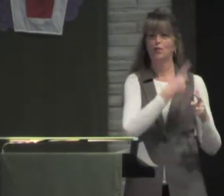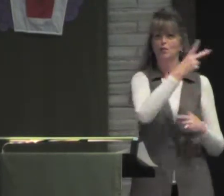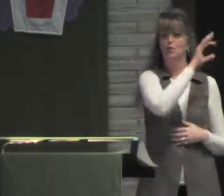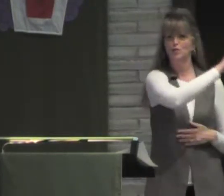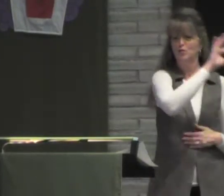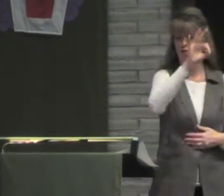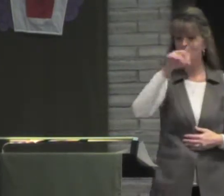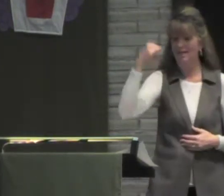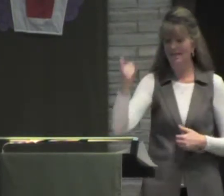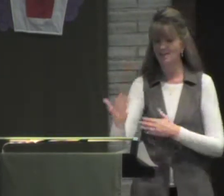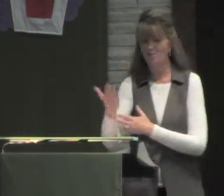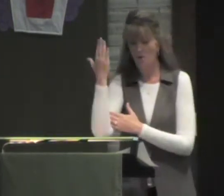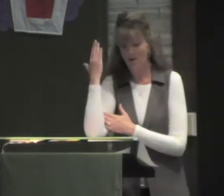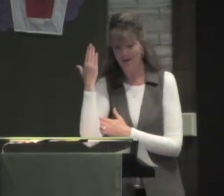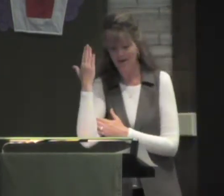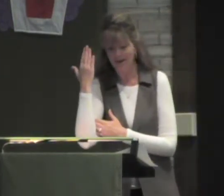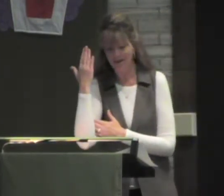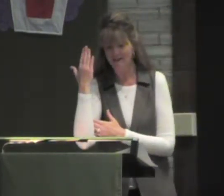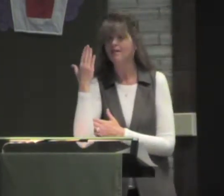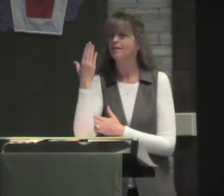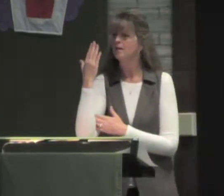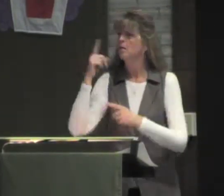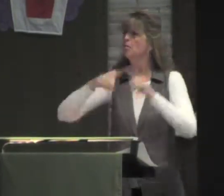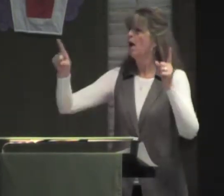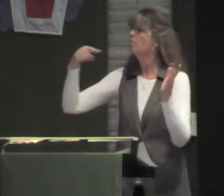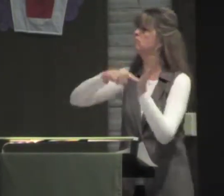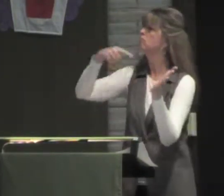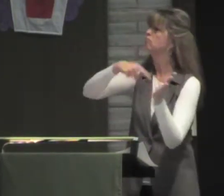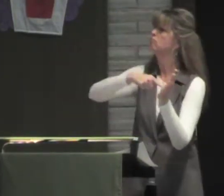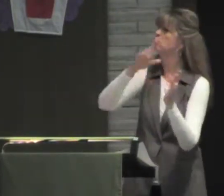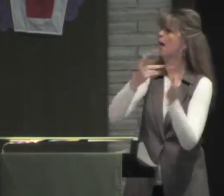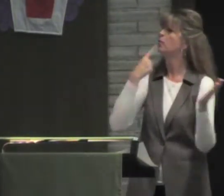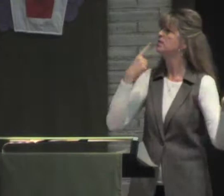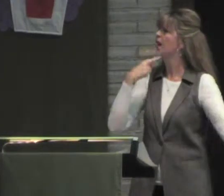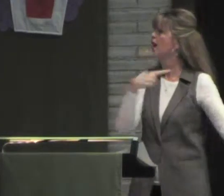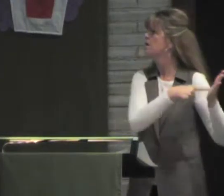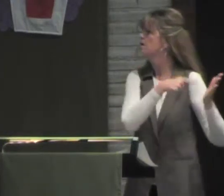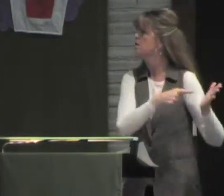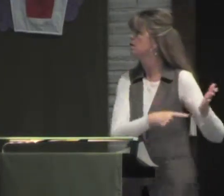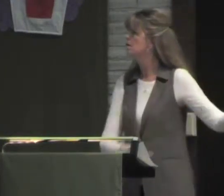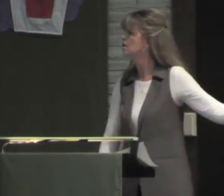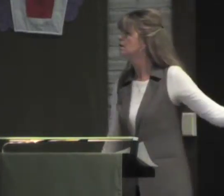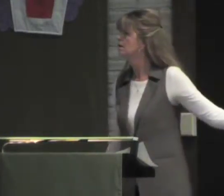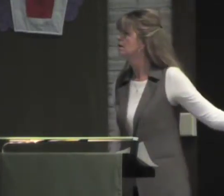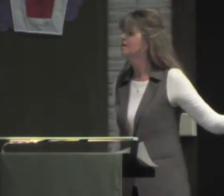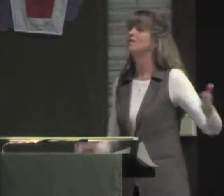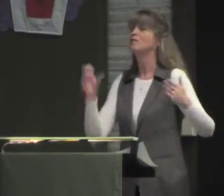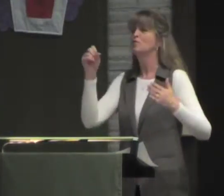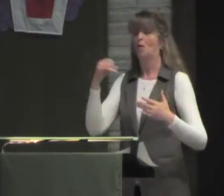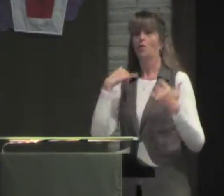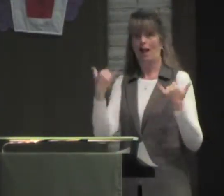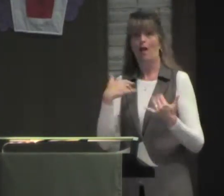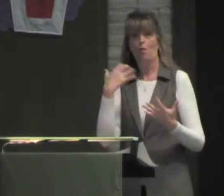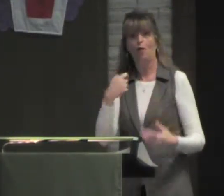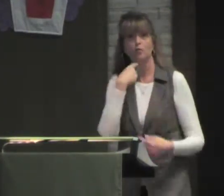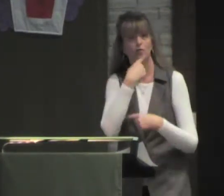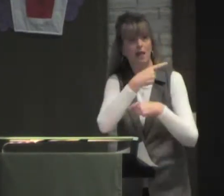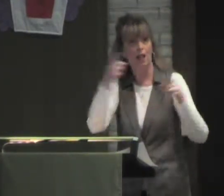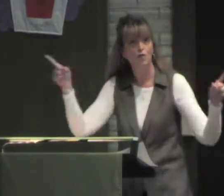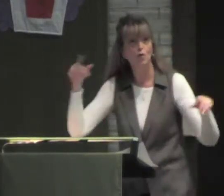that can make them feel worse. And the same with that first one. So anyway, people often